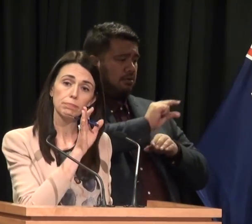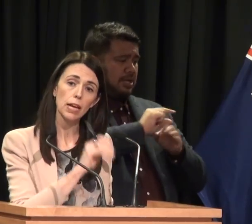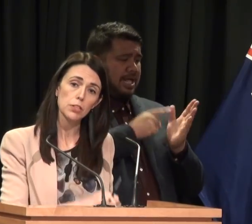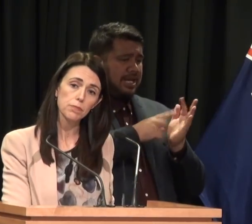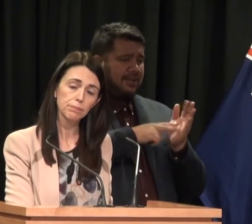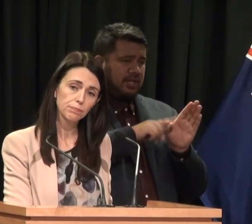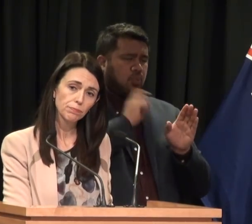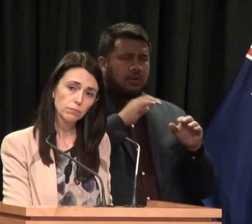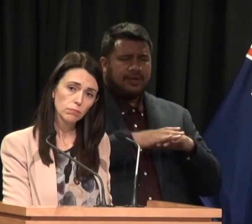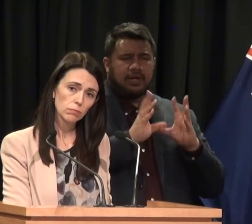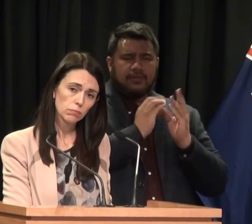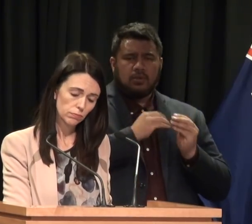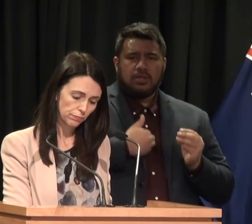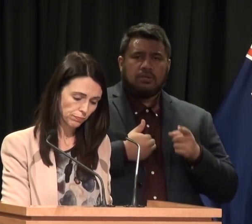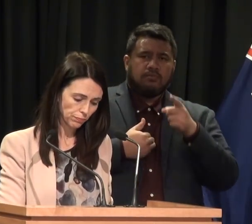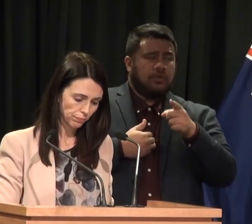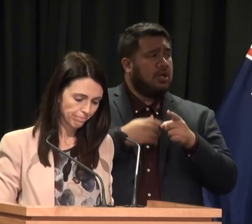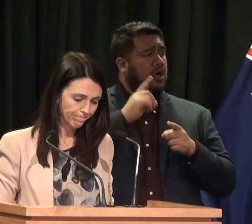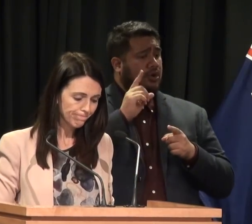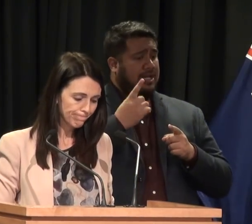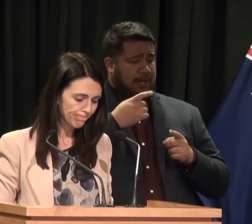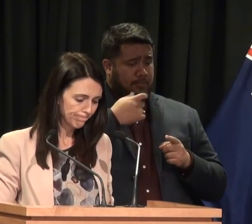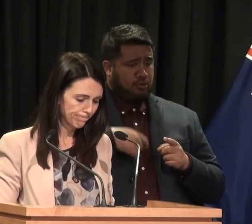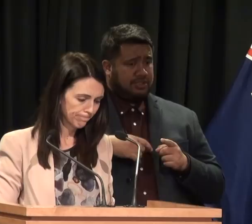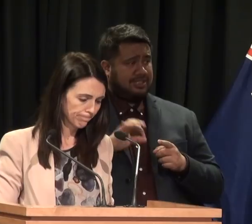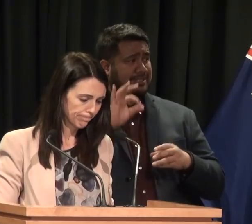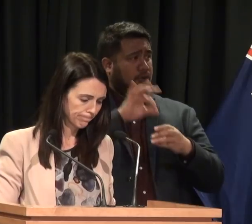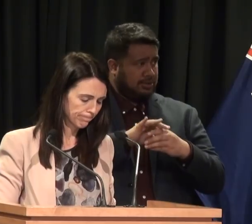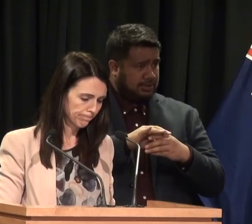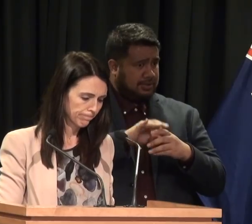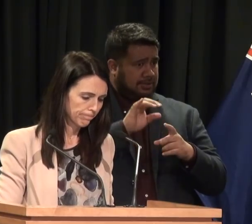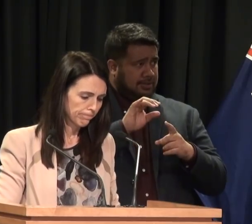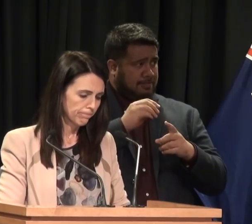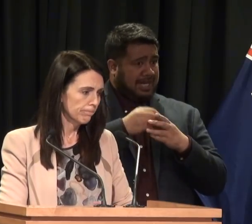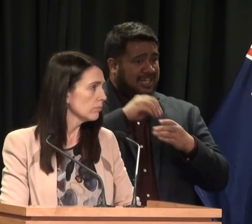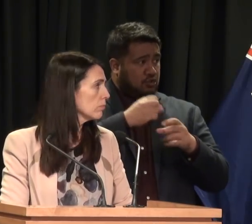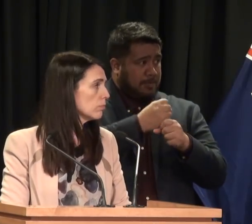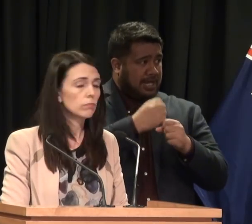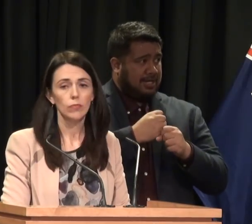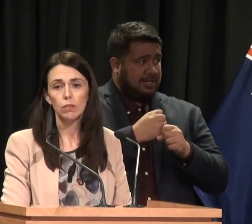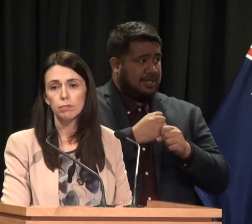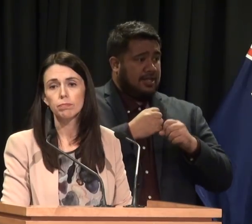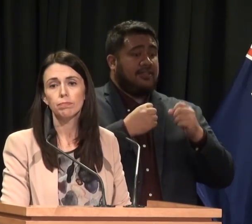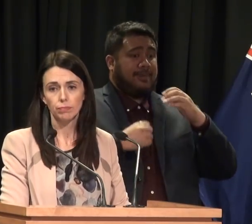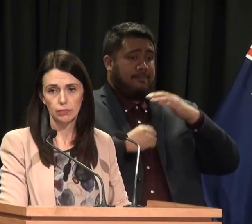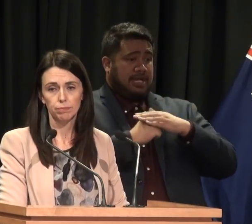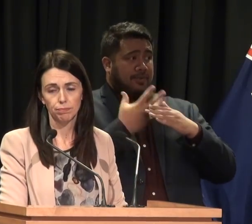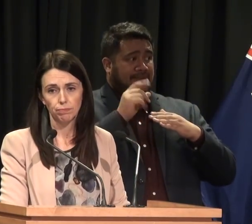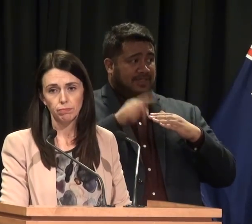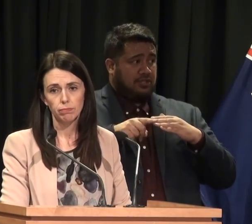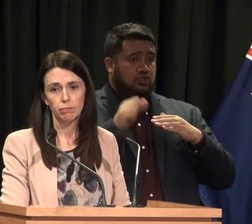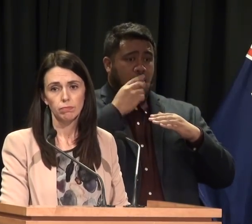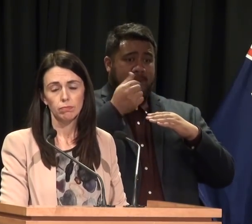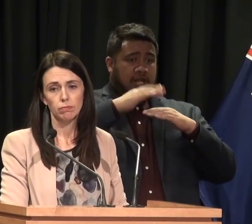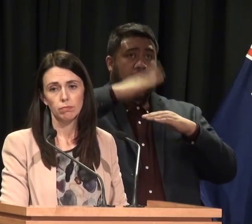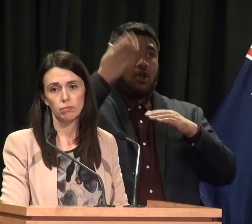Above $50,000 are depositors certainly on their own? Under the proposed scheme, yes.